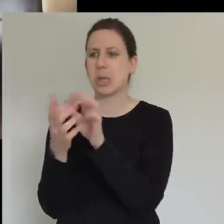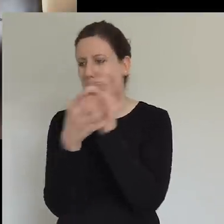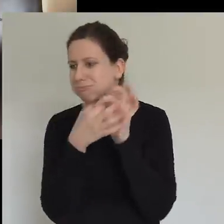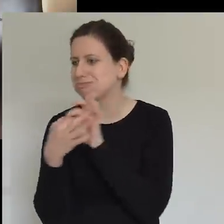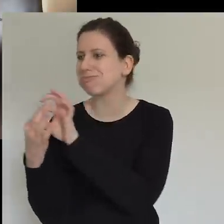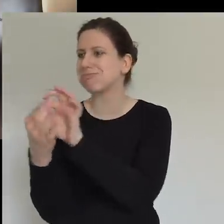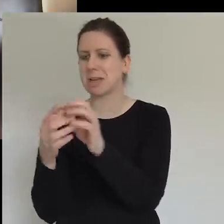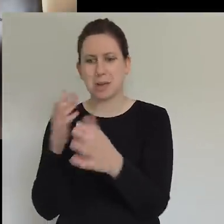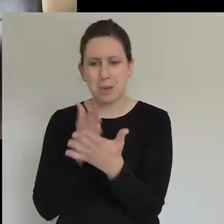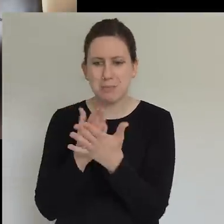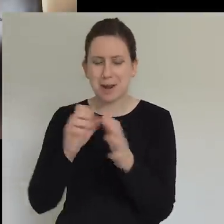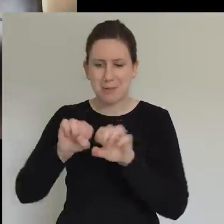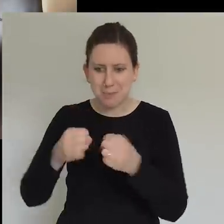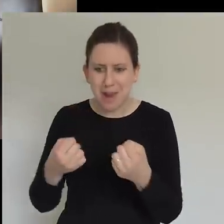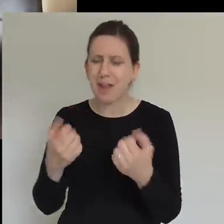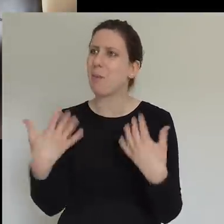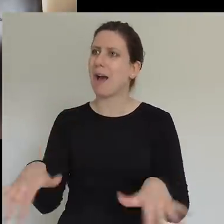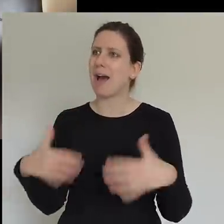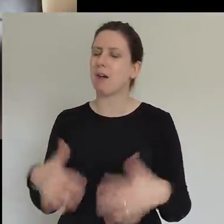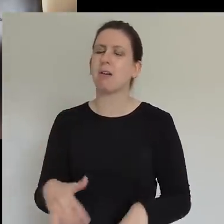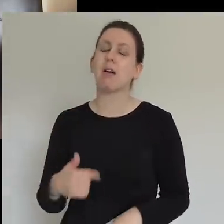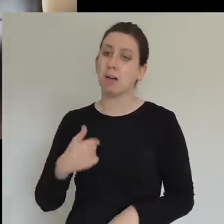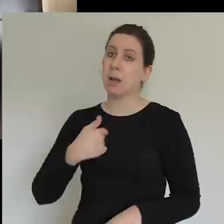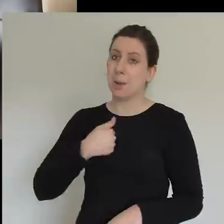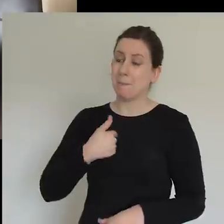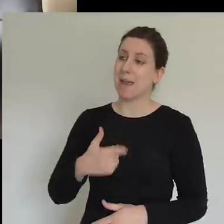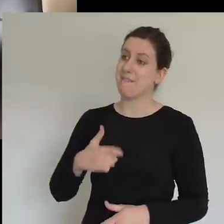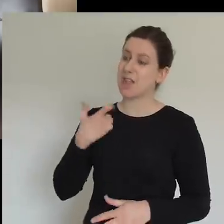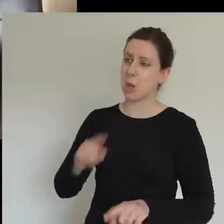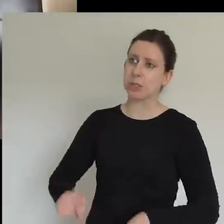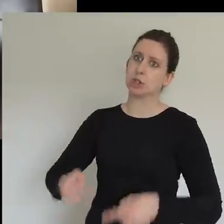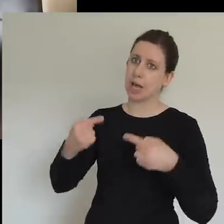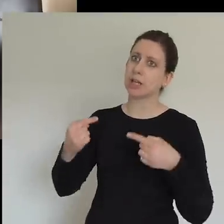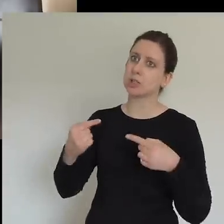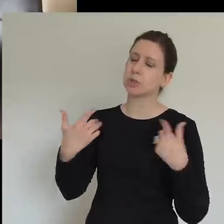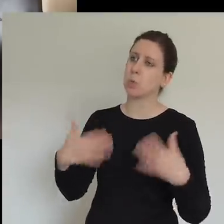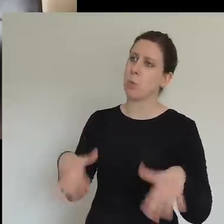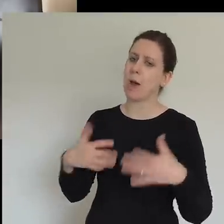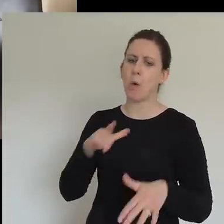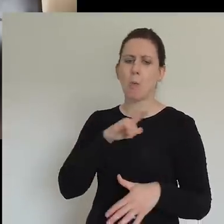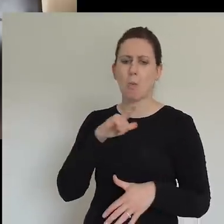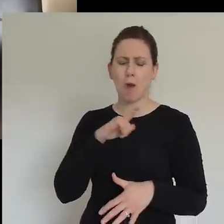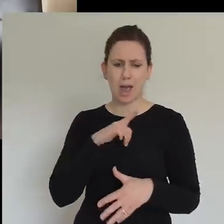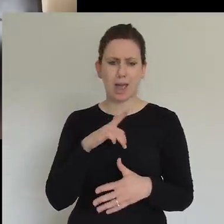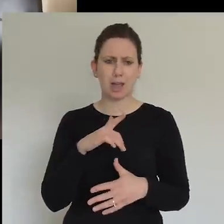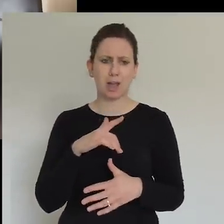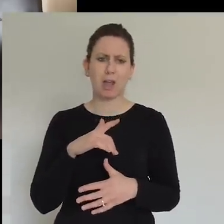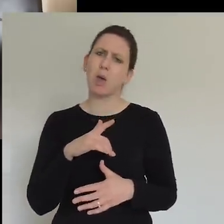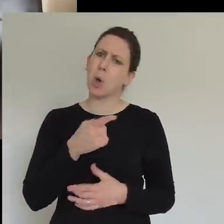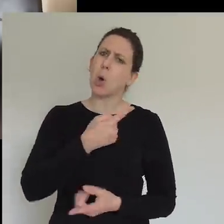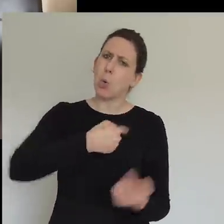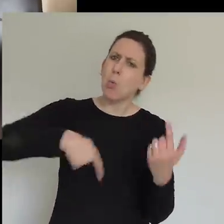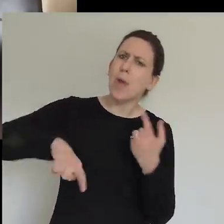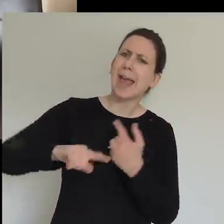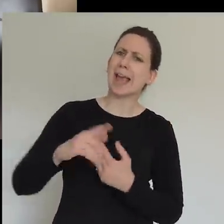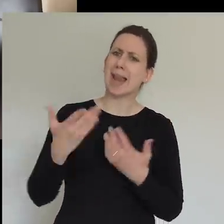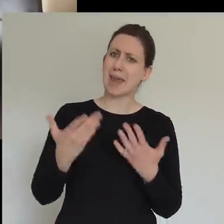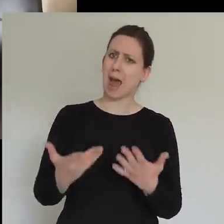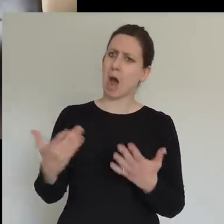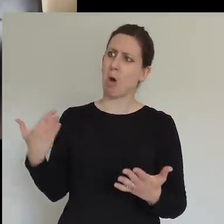you know, I wonder what we've made church to be. I wonder actually what God wants to strip away in